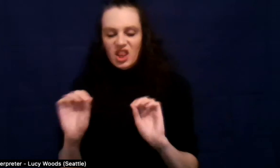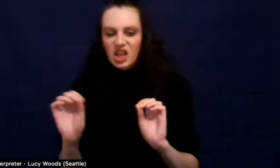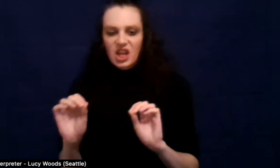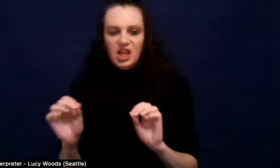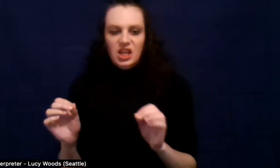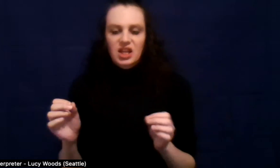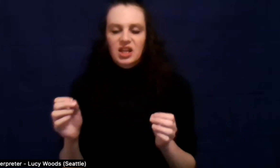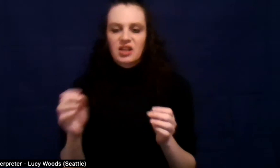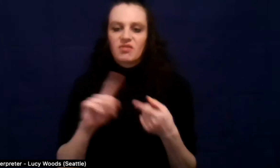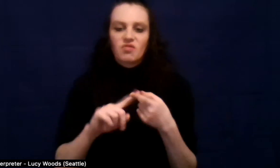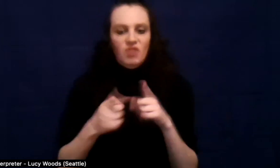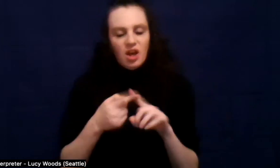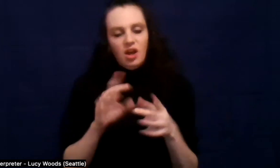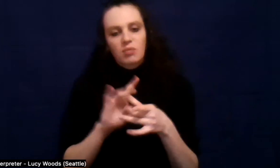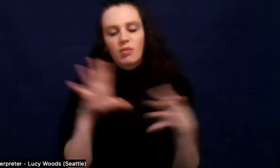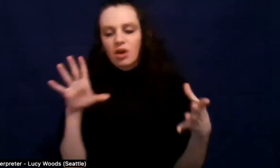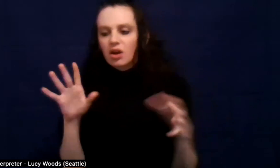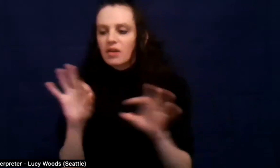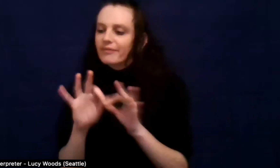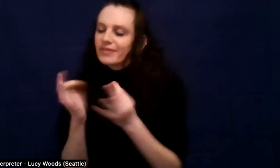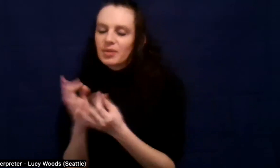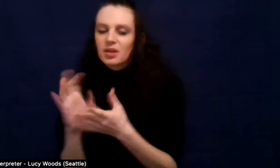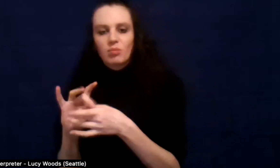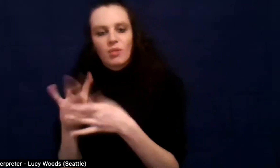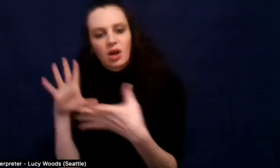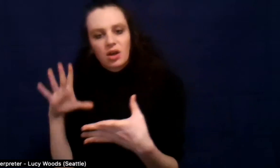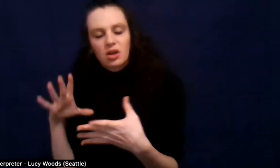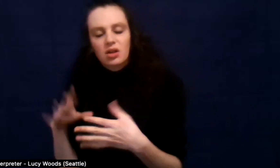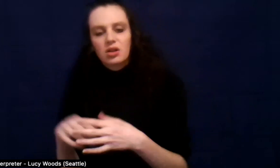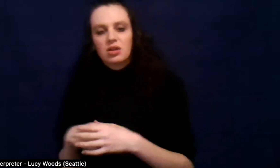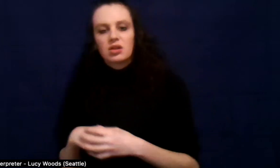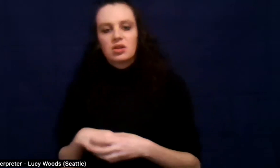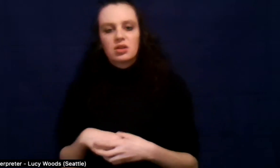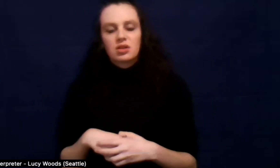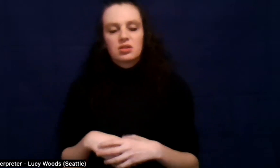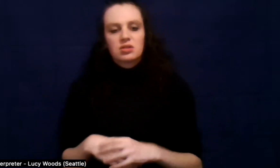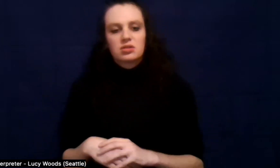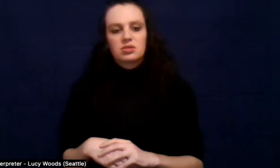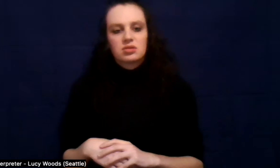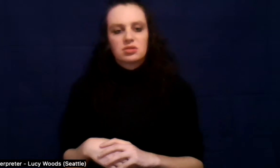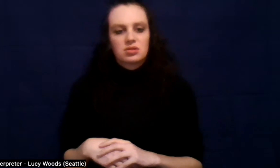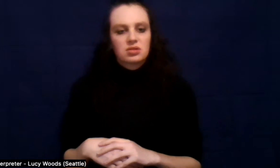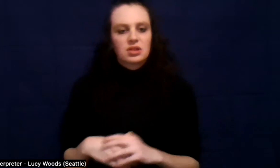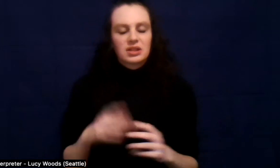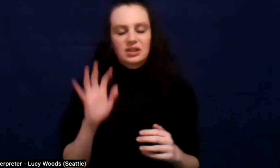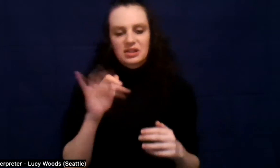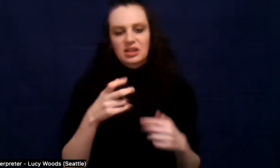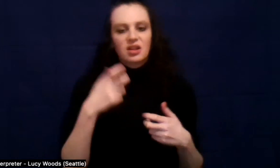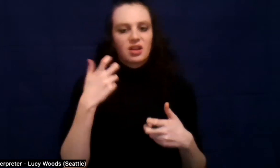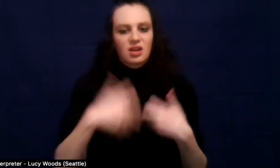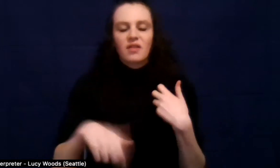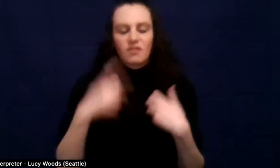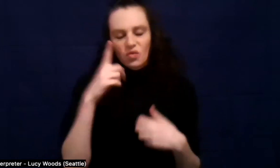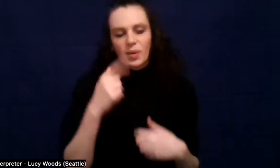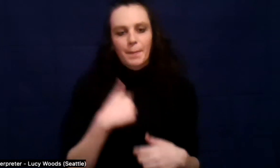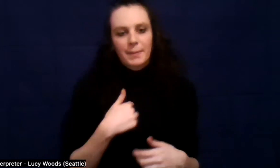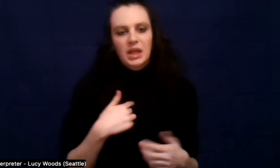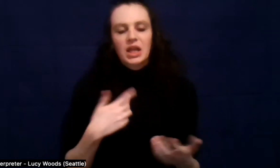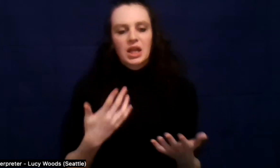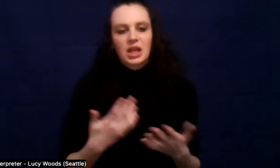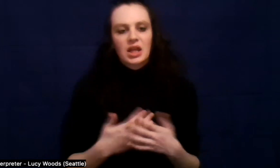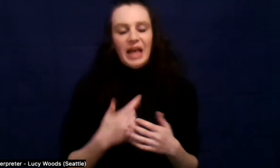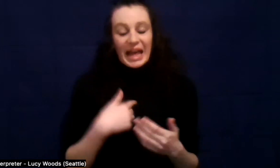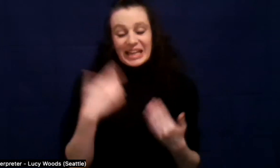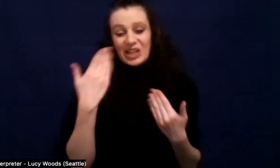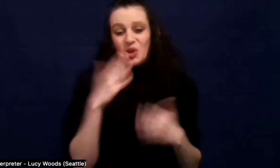members, um, losing those relationships. Um, and it was really difficult for me because I didn't know the AA